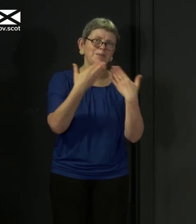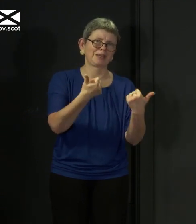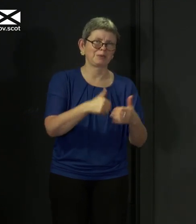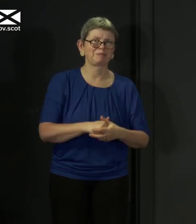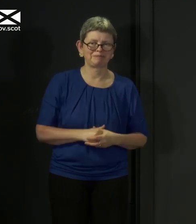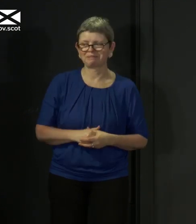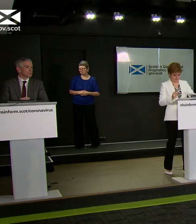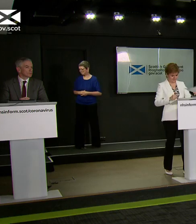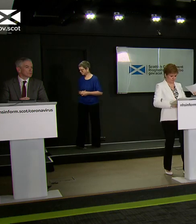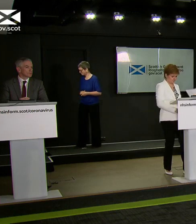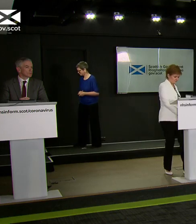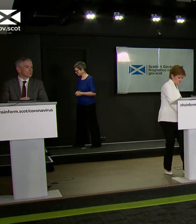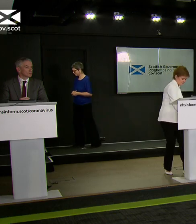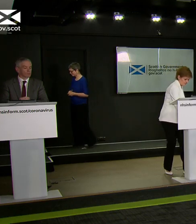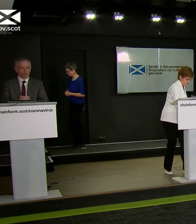much. Thank you.